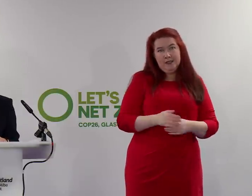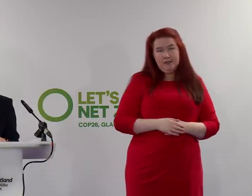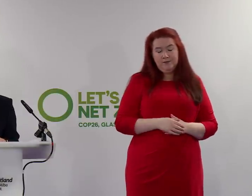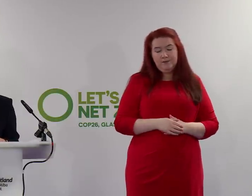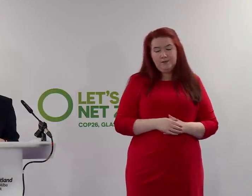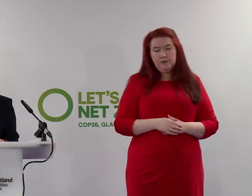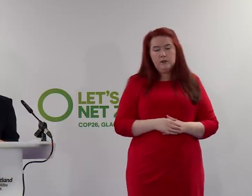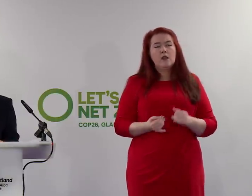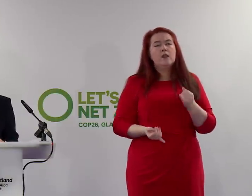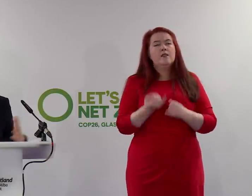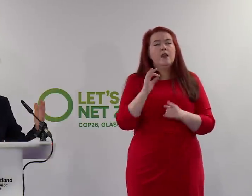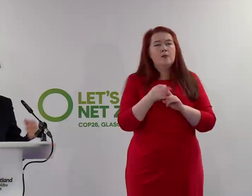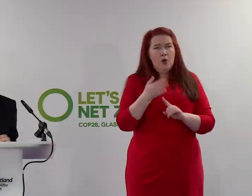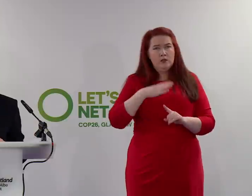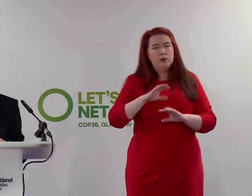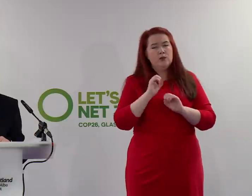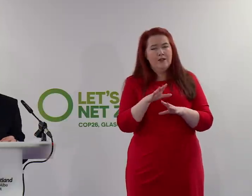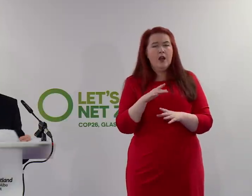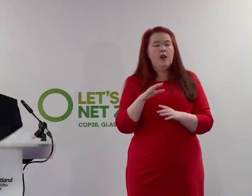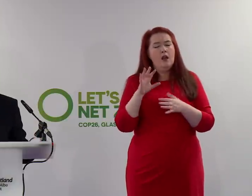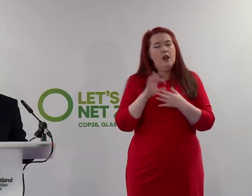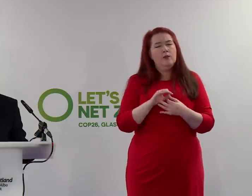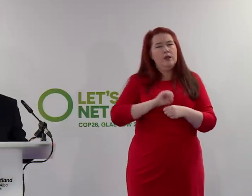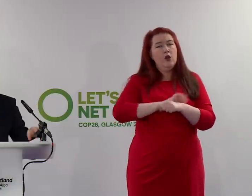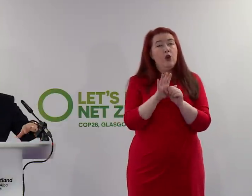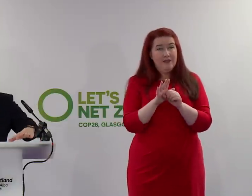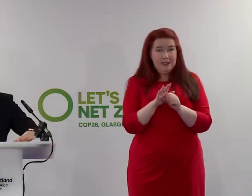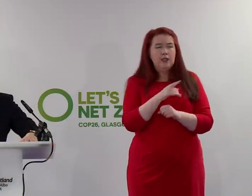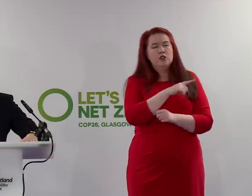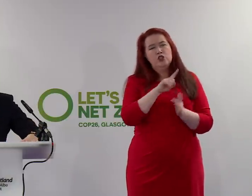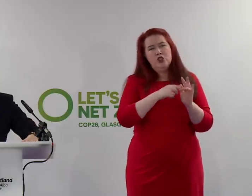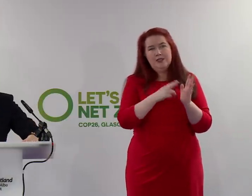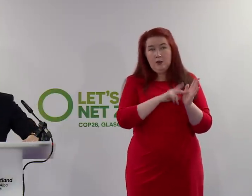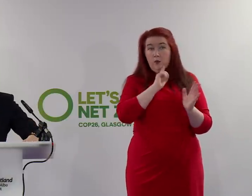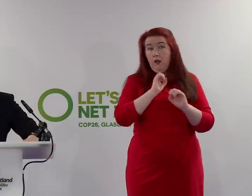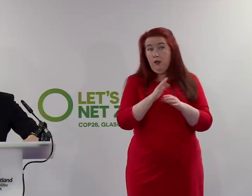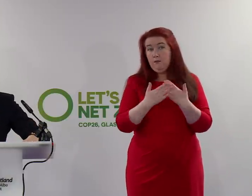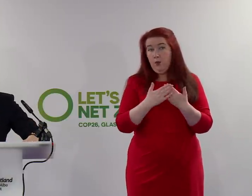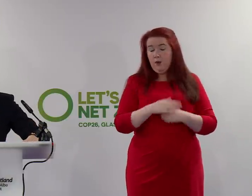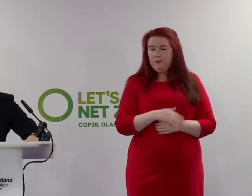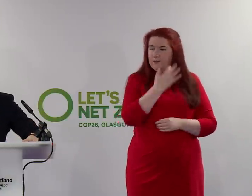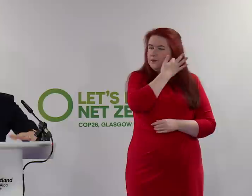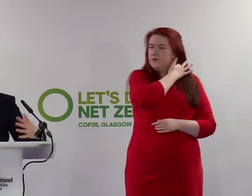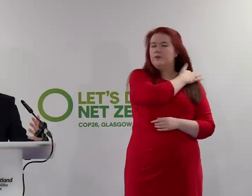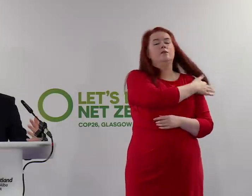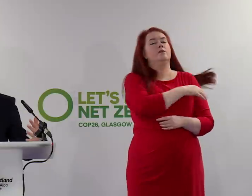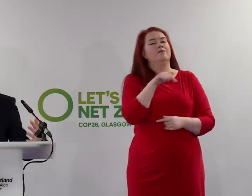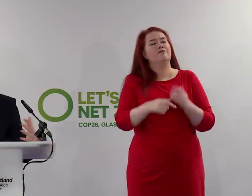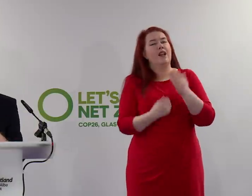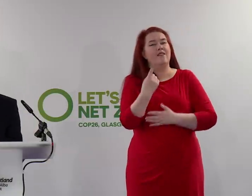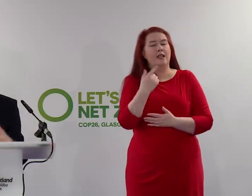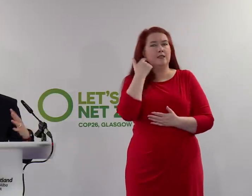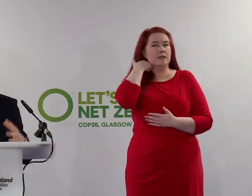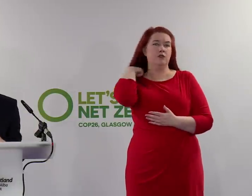want to briefly cover relates to COVID and Jason will be able to say more about this later. This event, which is bringing